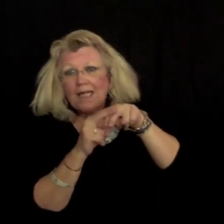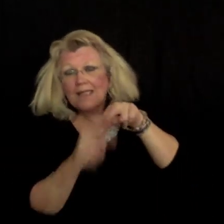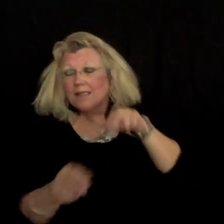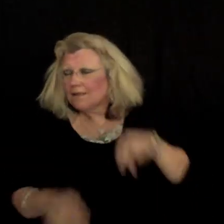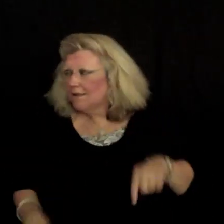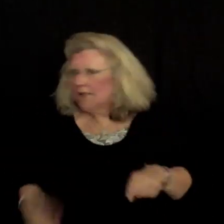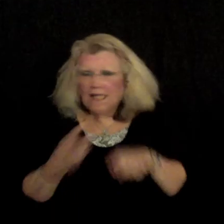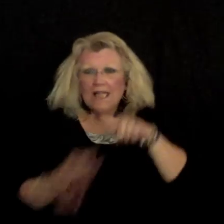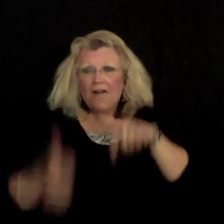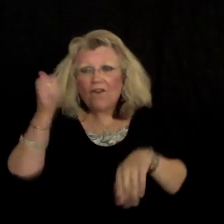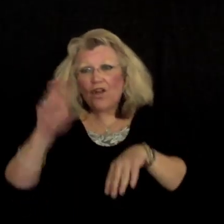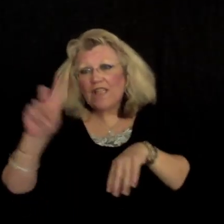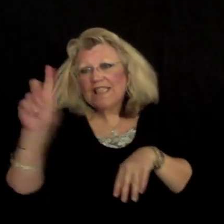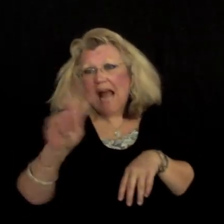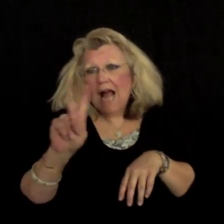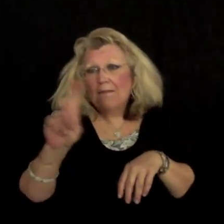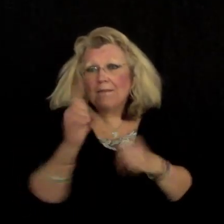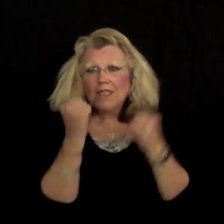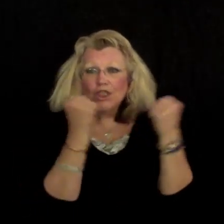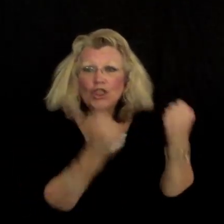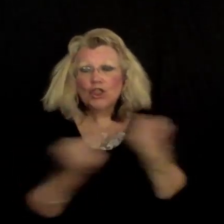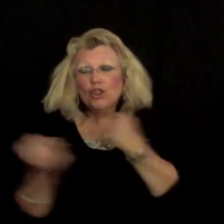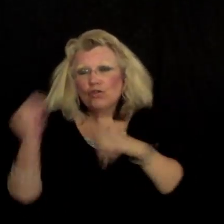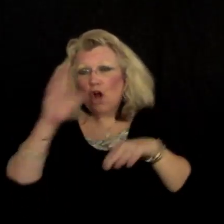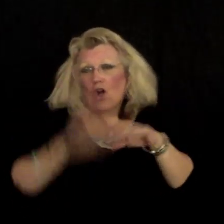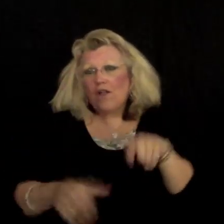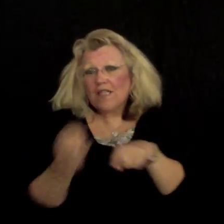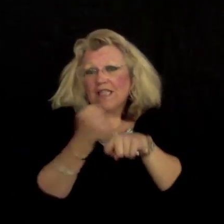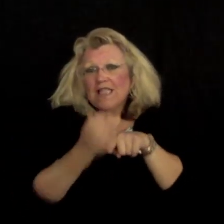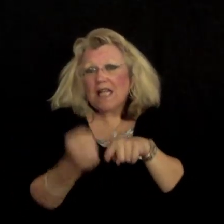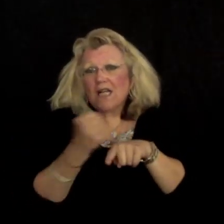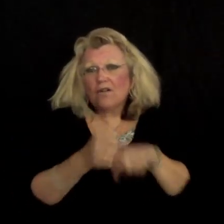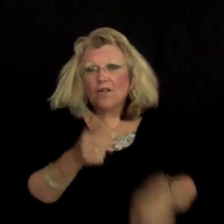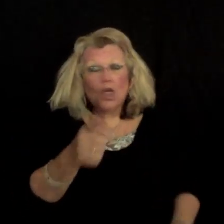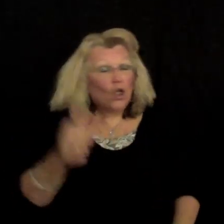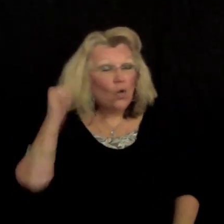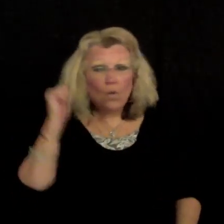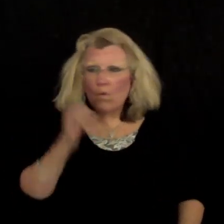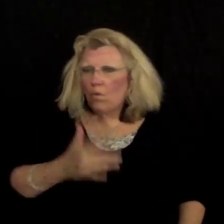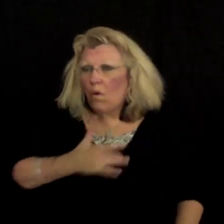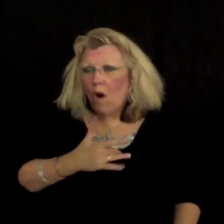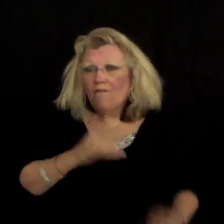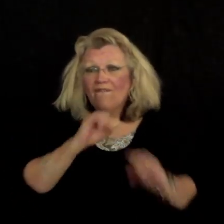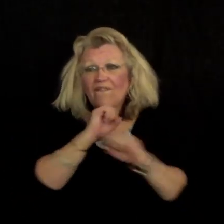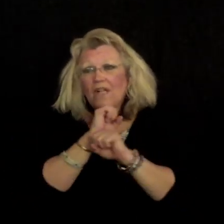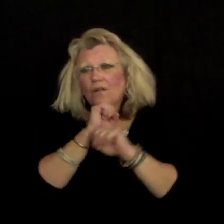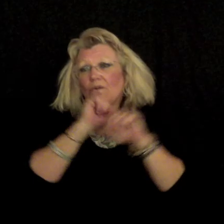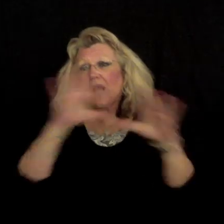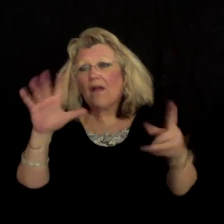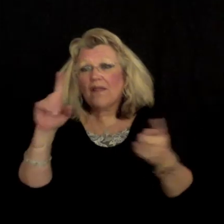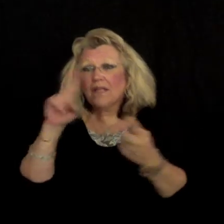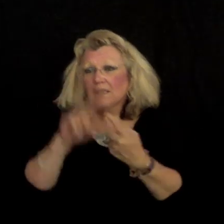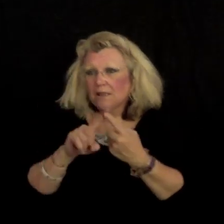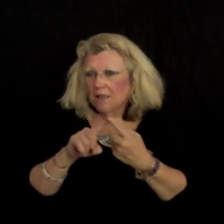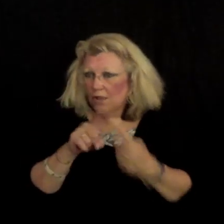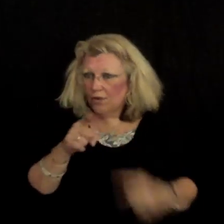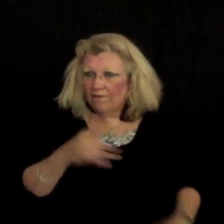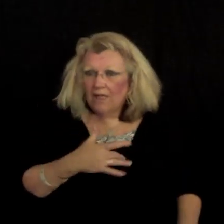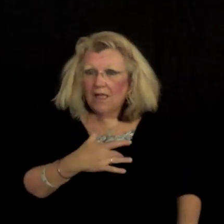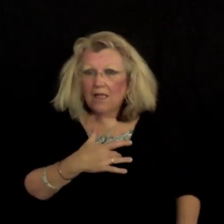It's time and the night is stronger than steel You won't feel nothing until you feel